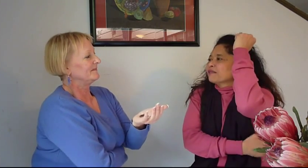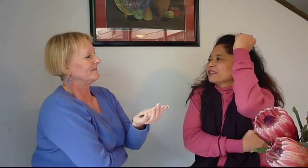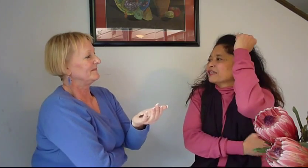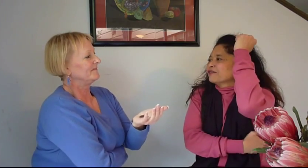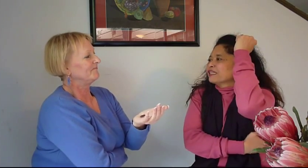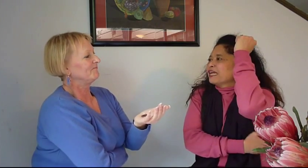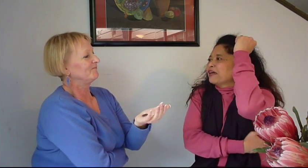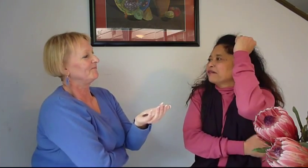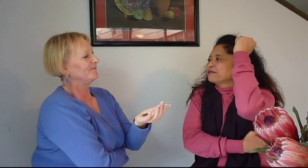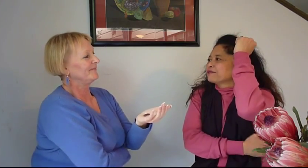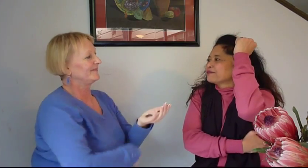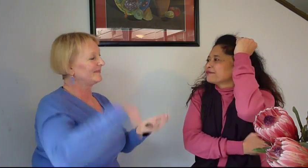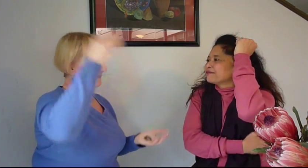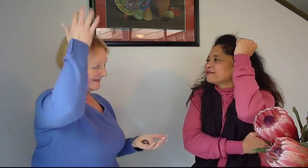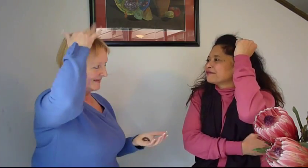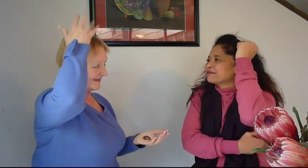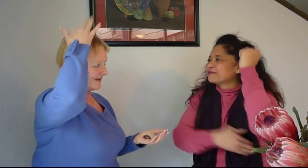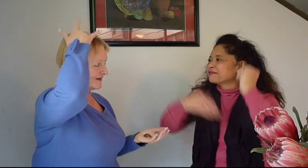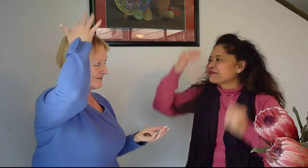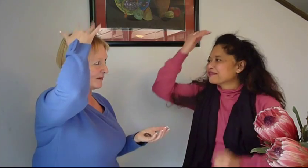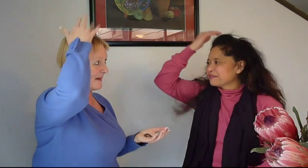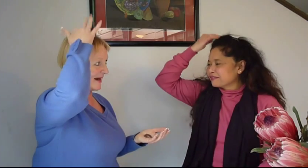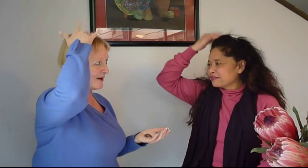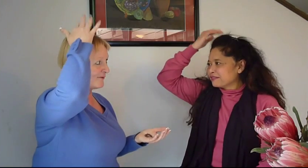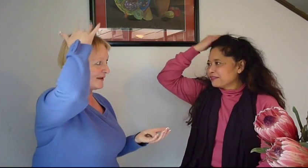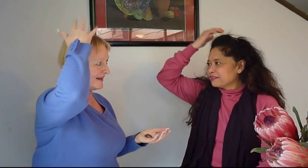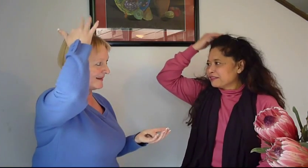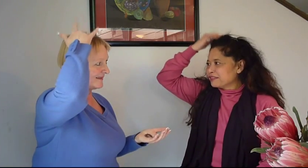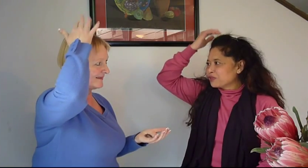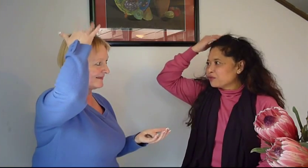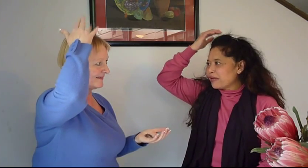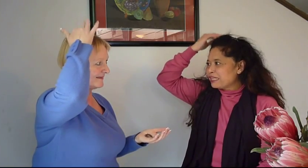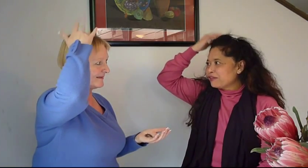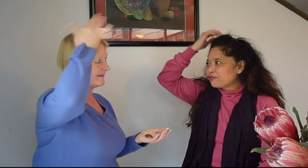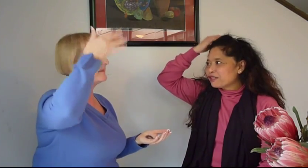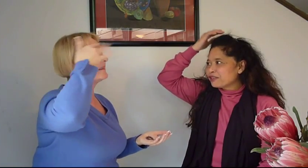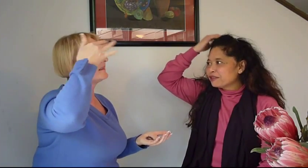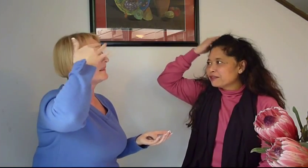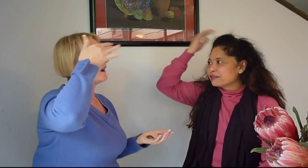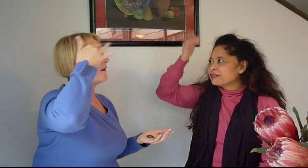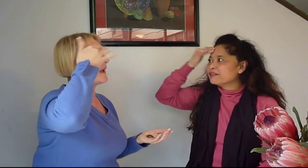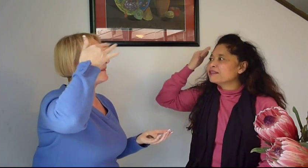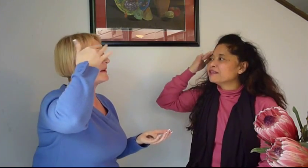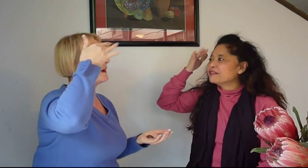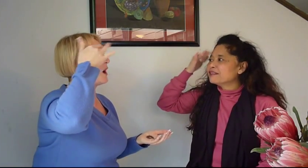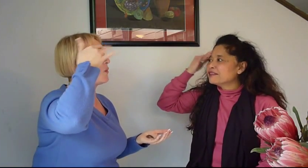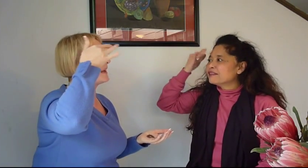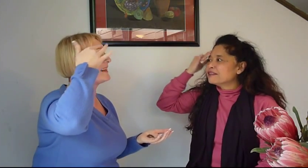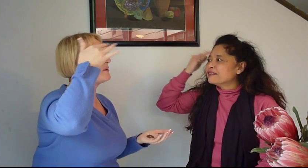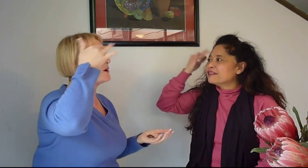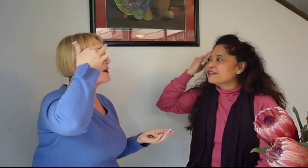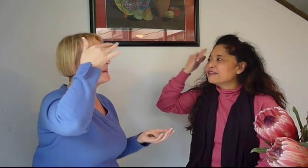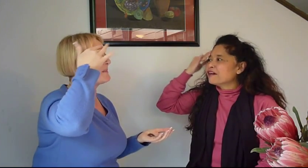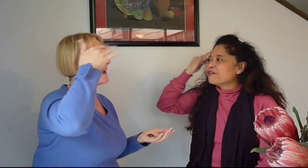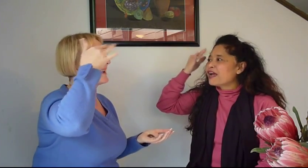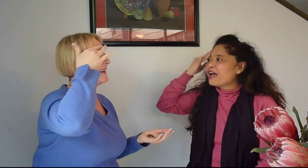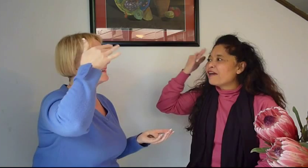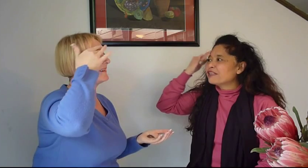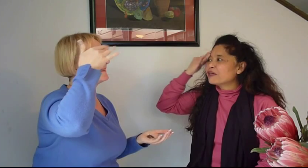myself anyhow this remaining fear this remaining fear of having a wiggly worm in my hand having a